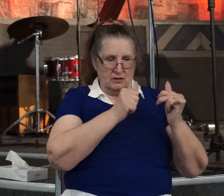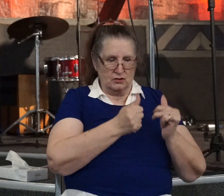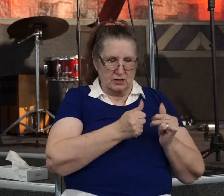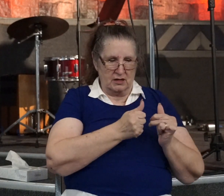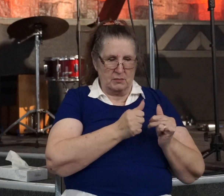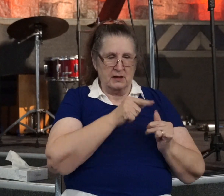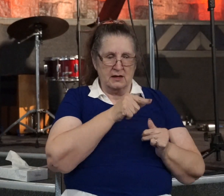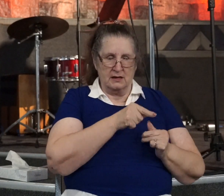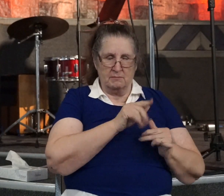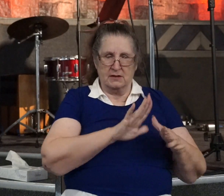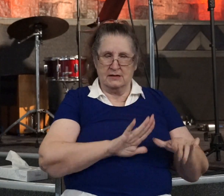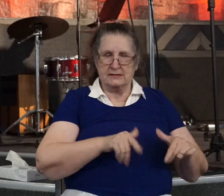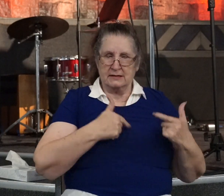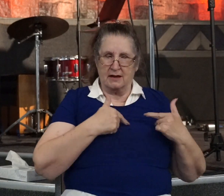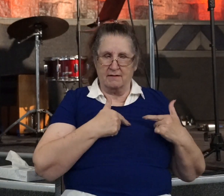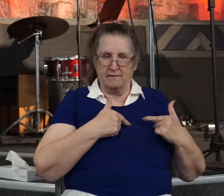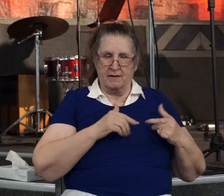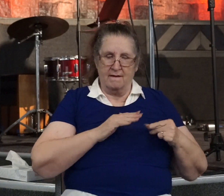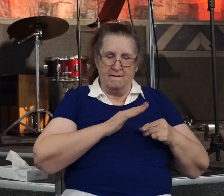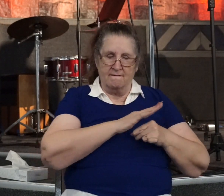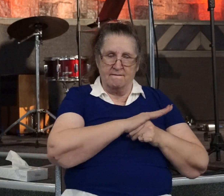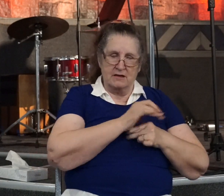him and fill him with his spirit.